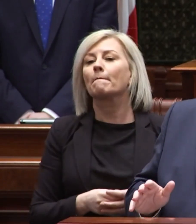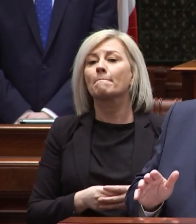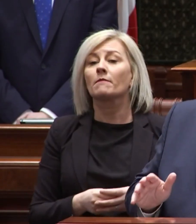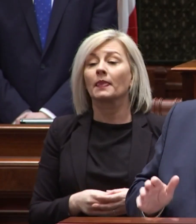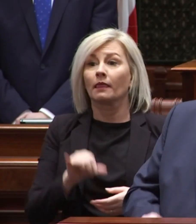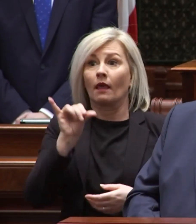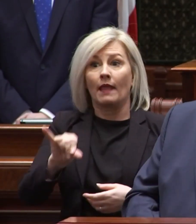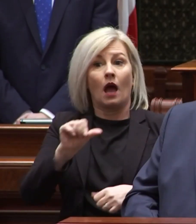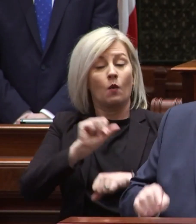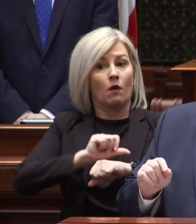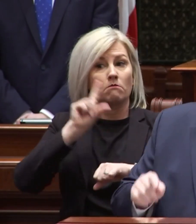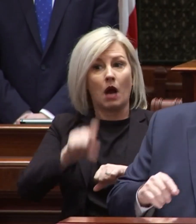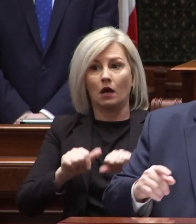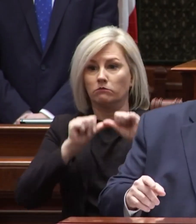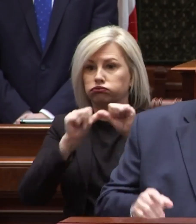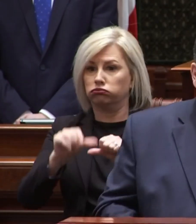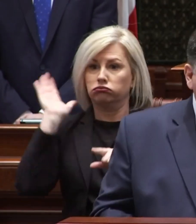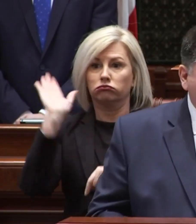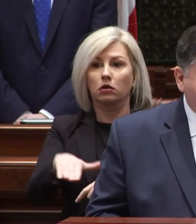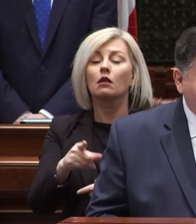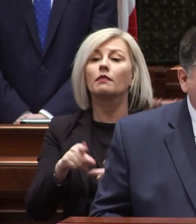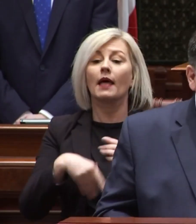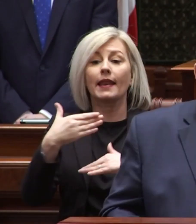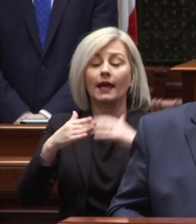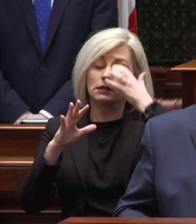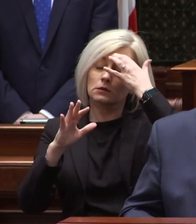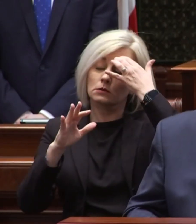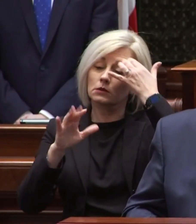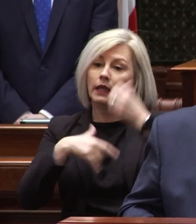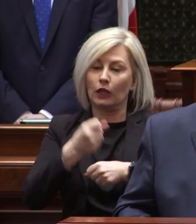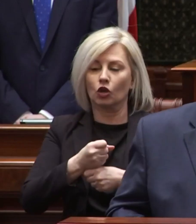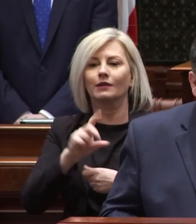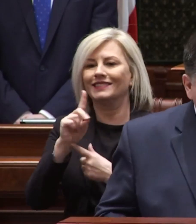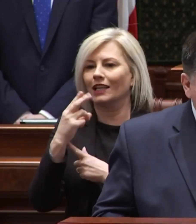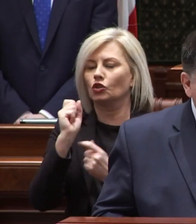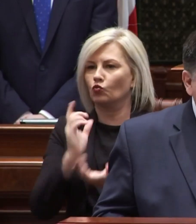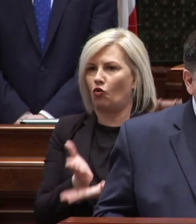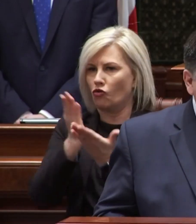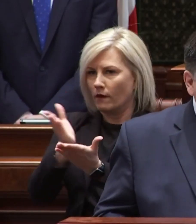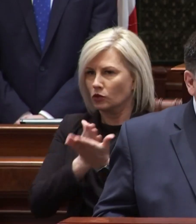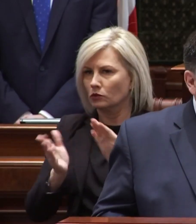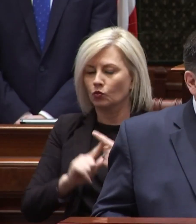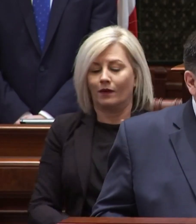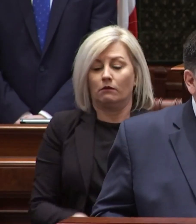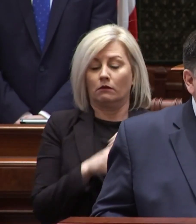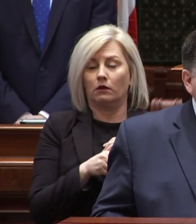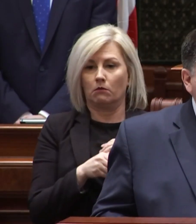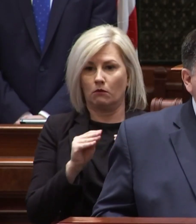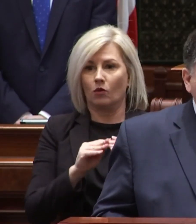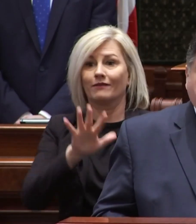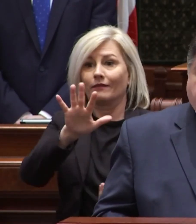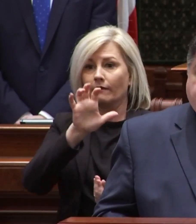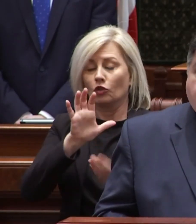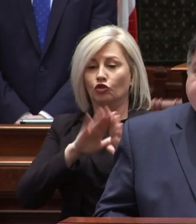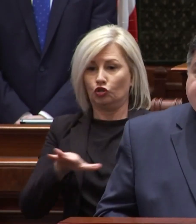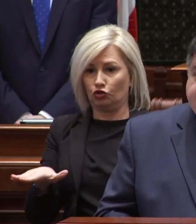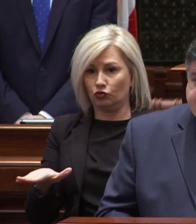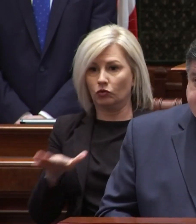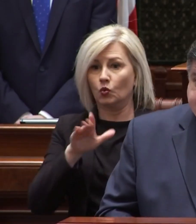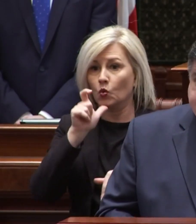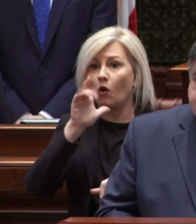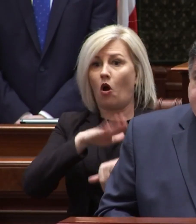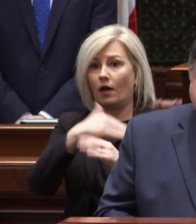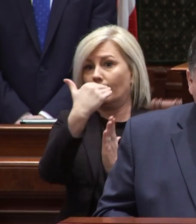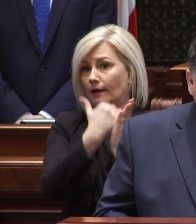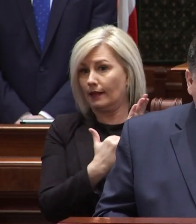this work must continue over the next fiscal year dhs plans to offer services to an additional 500 children on